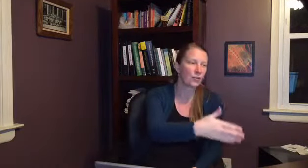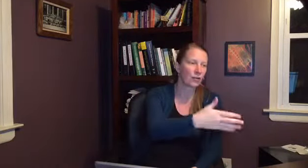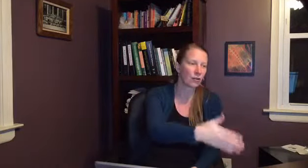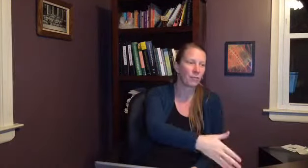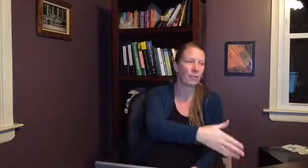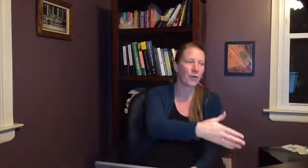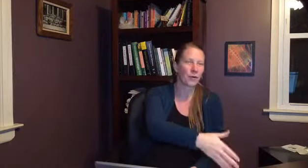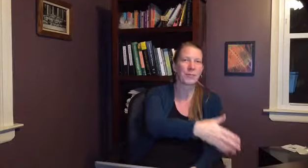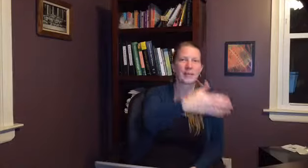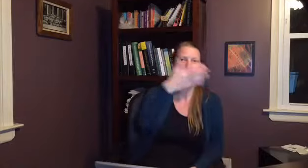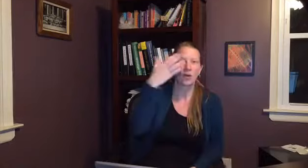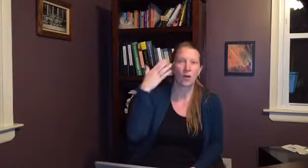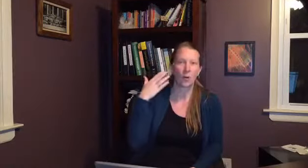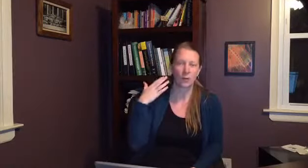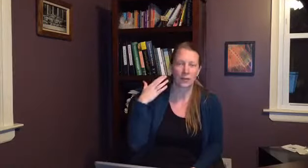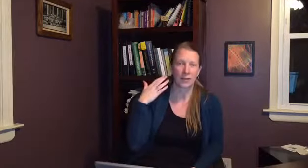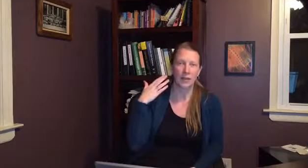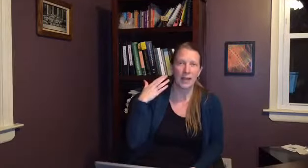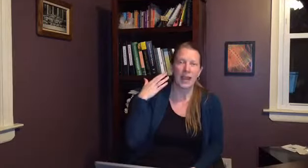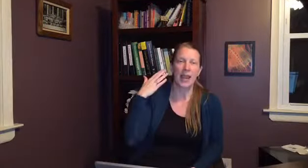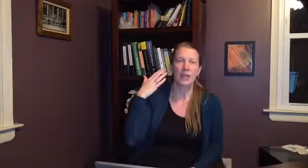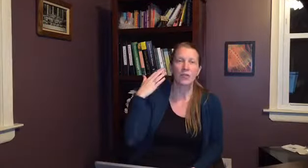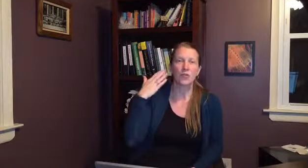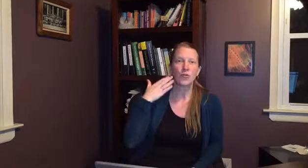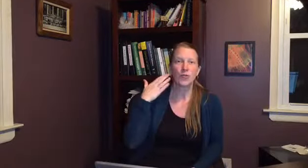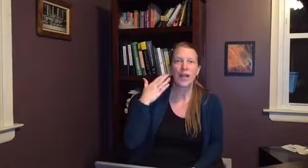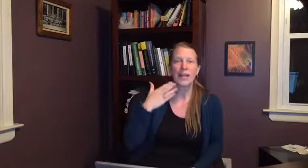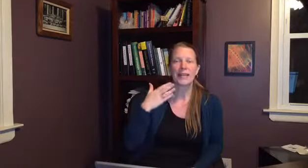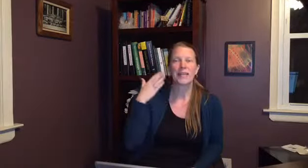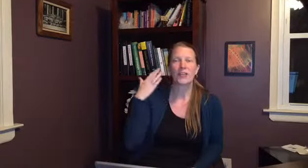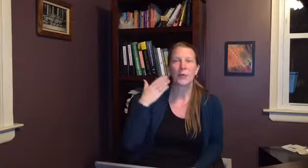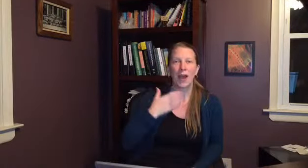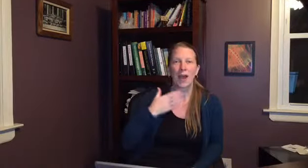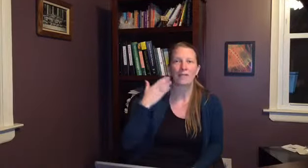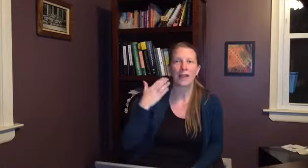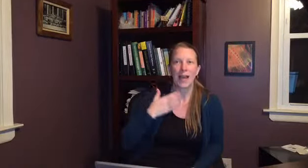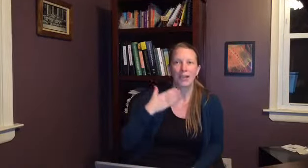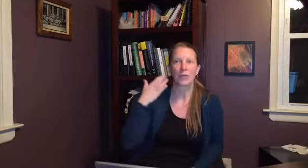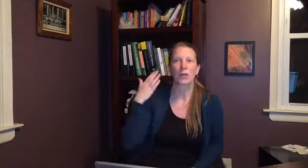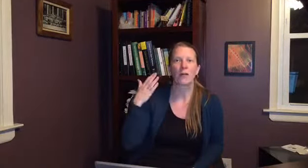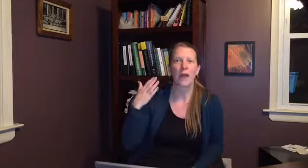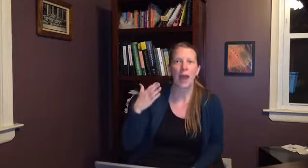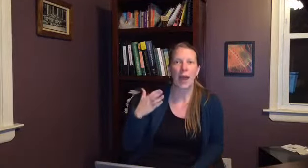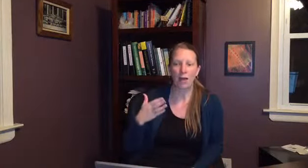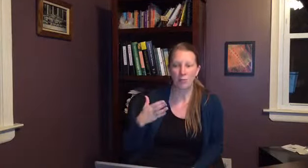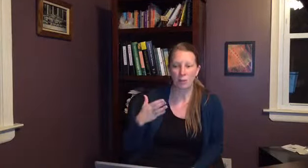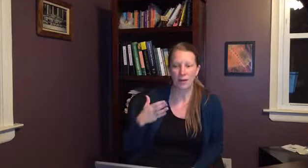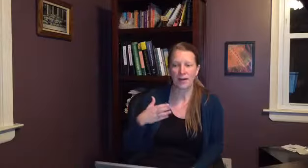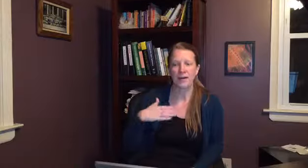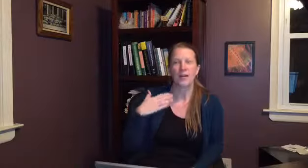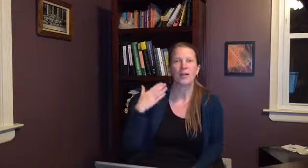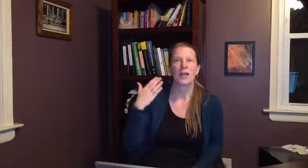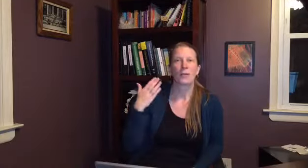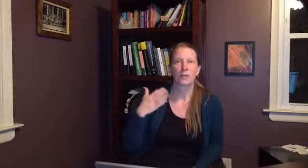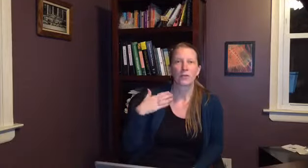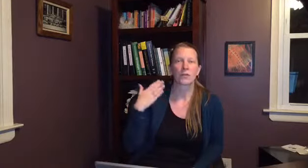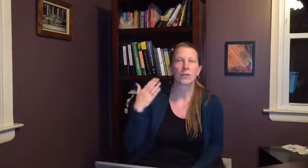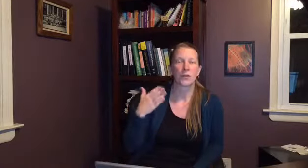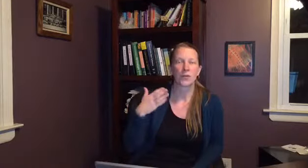herpes orally and you do not need to have an actual outbreak in order for you